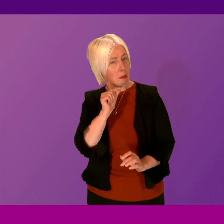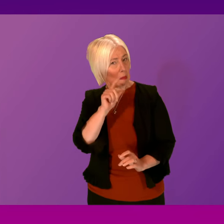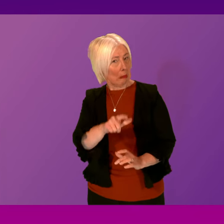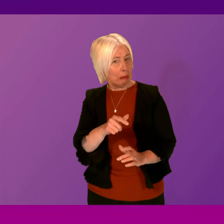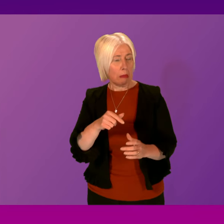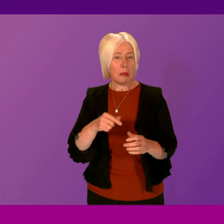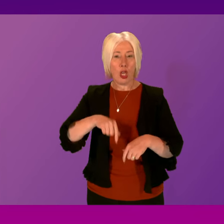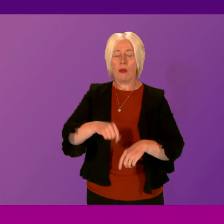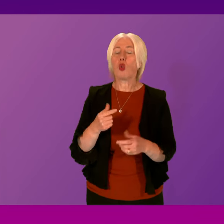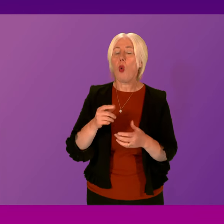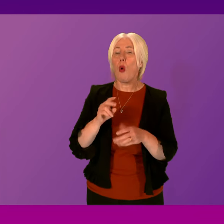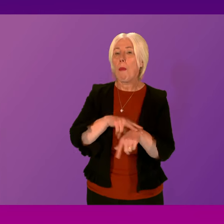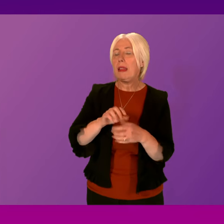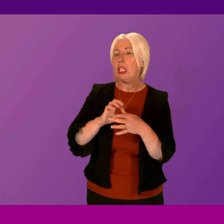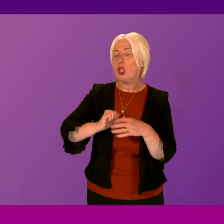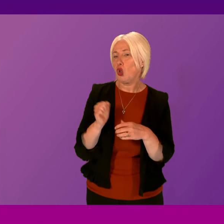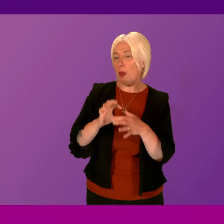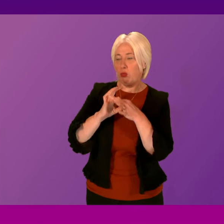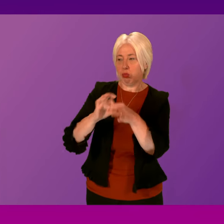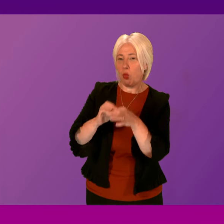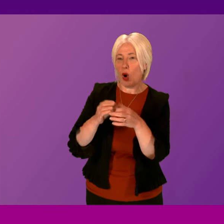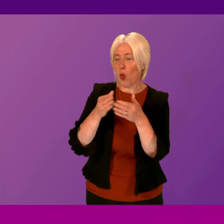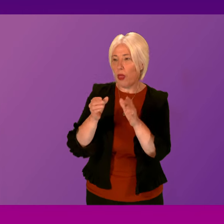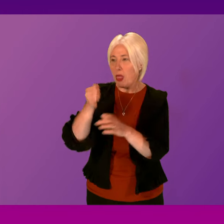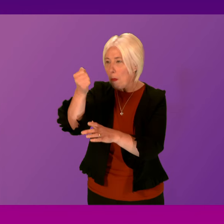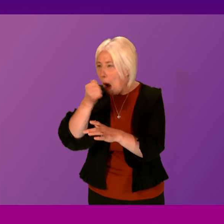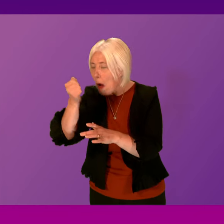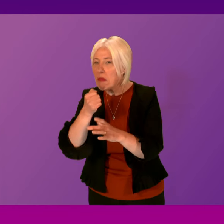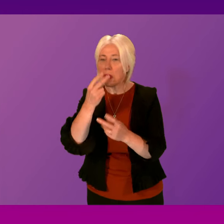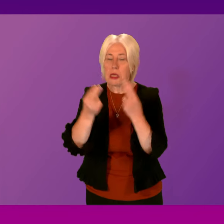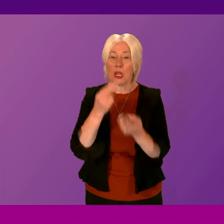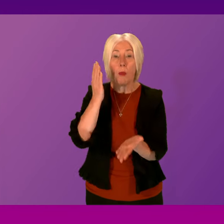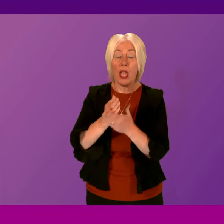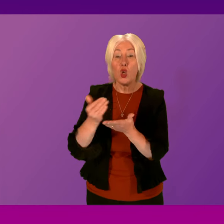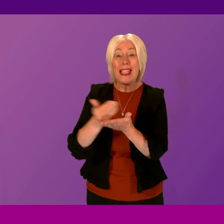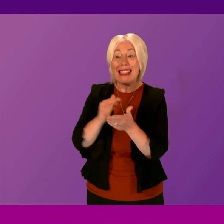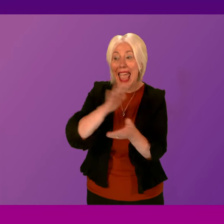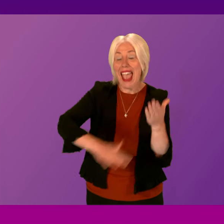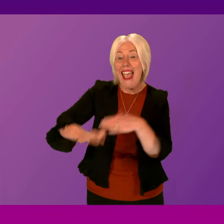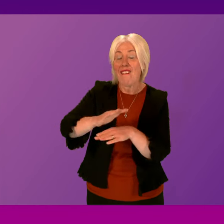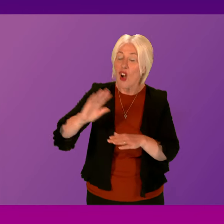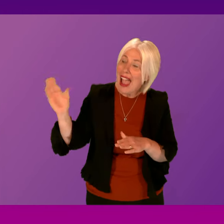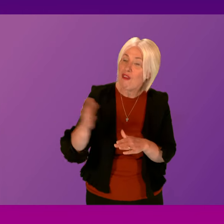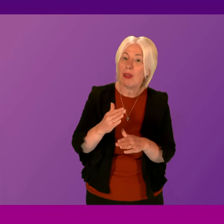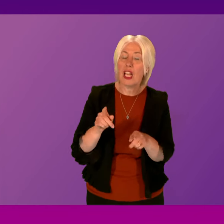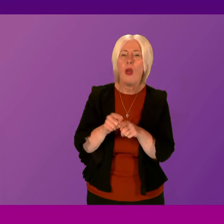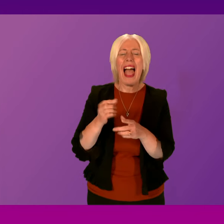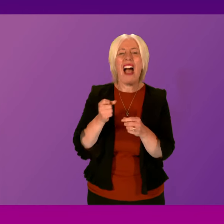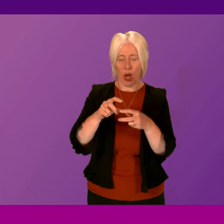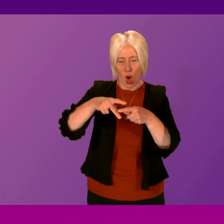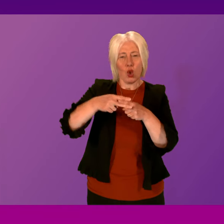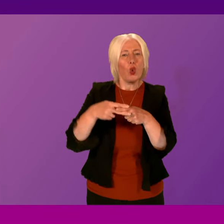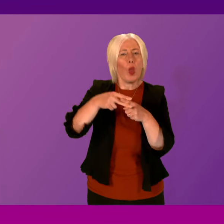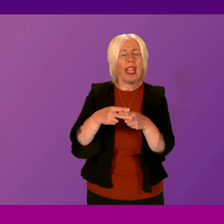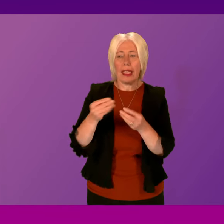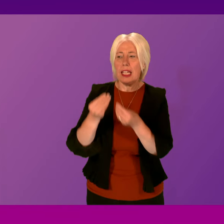Scotland is working with partners to ensure licensed premises are safe spaces for all, including through a spiking toolkit, provide